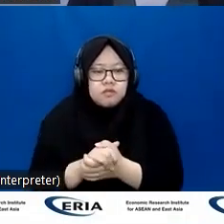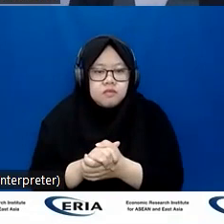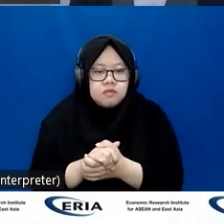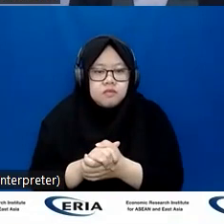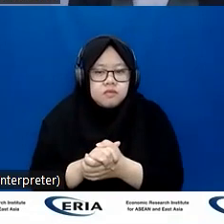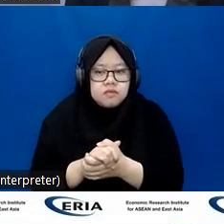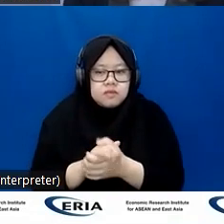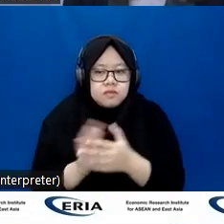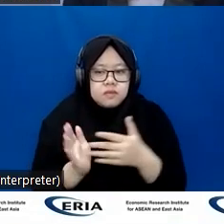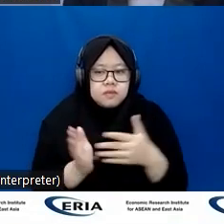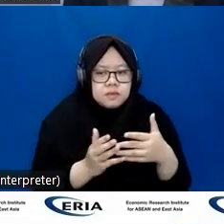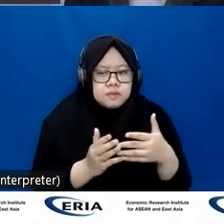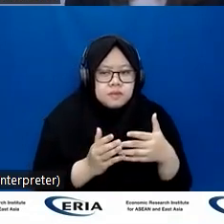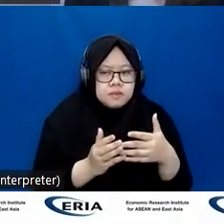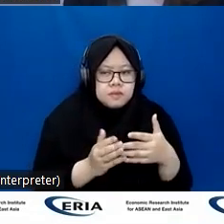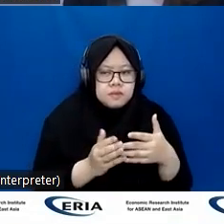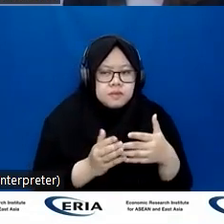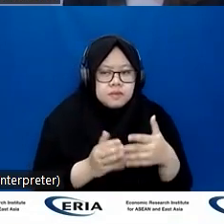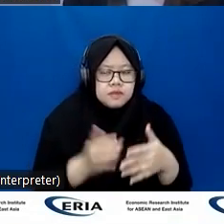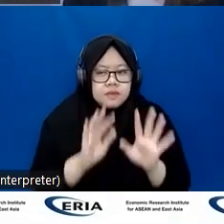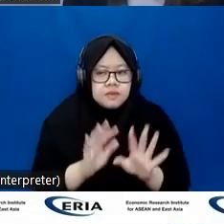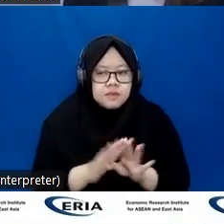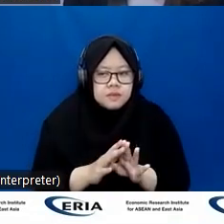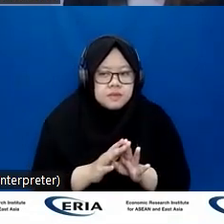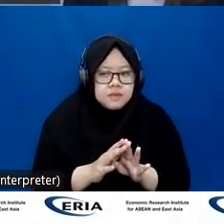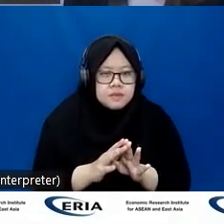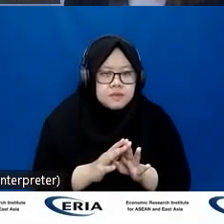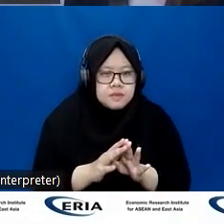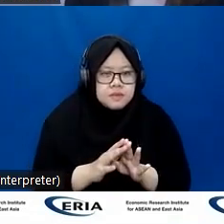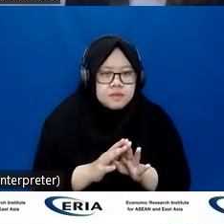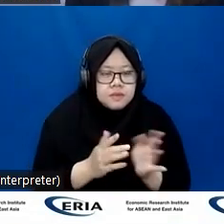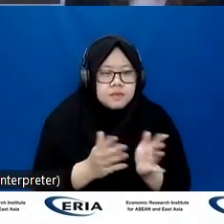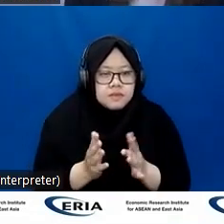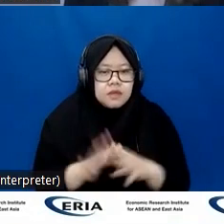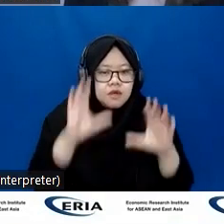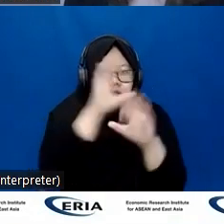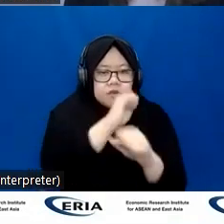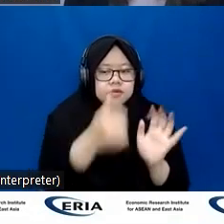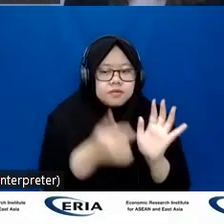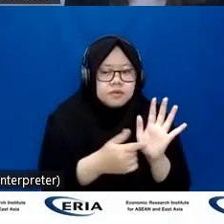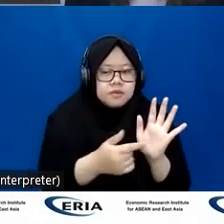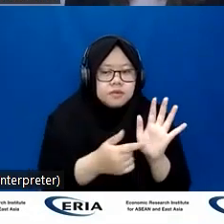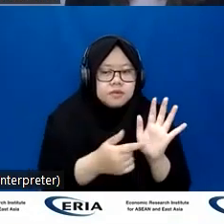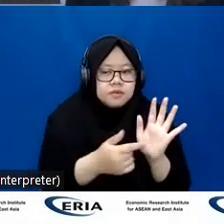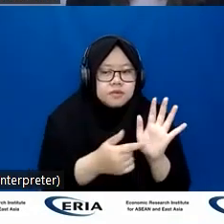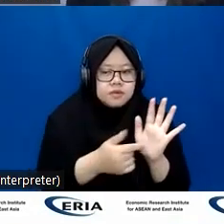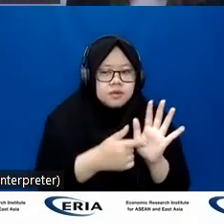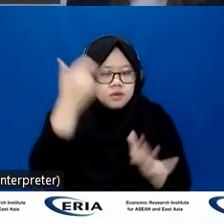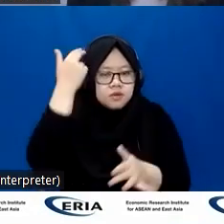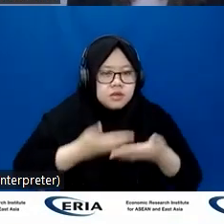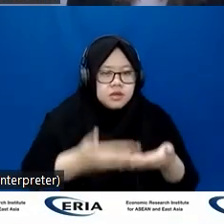So thank you very much. And the focus here really is on providing skills and education necessary.